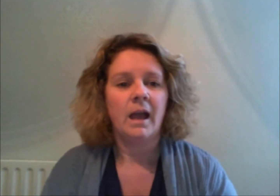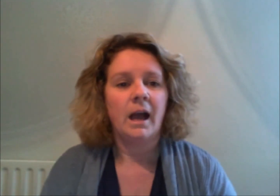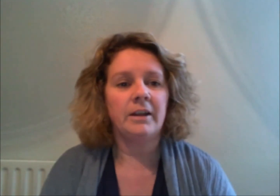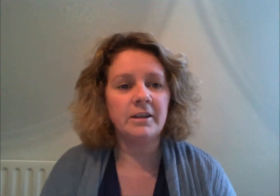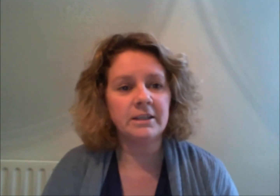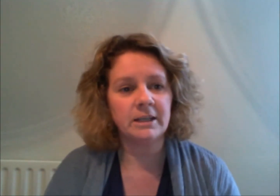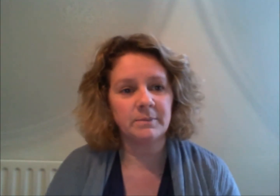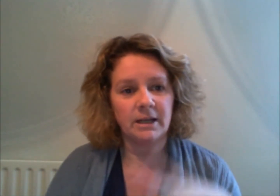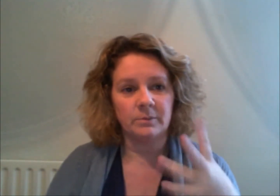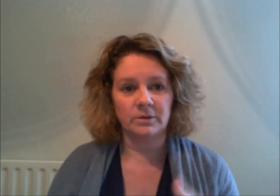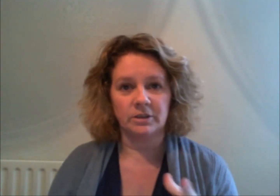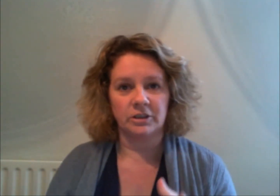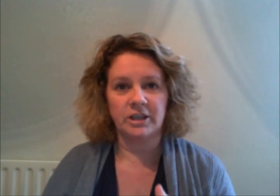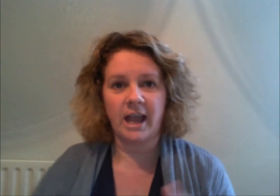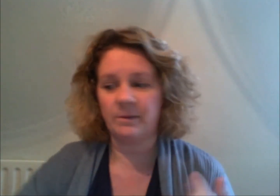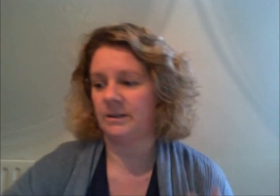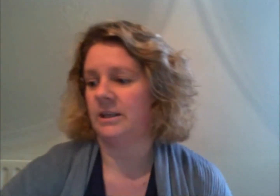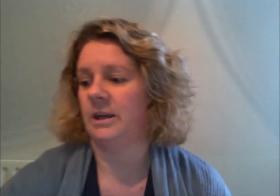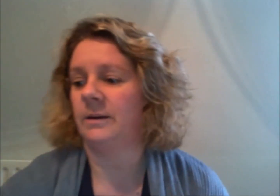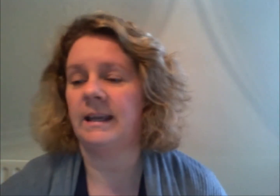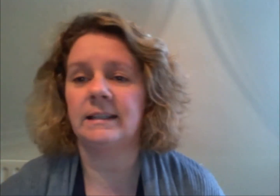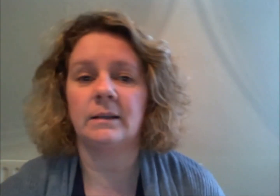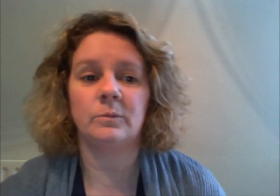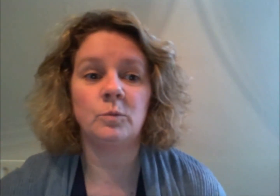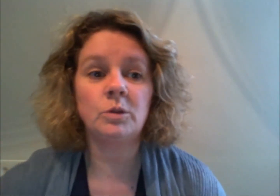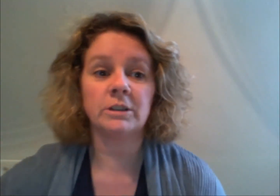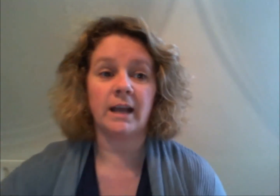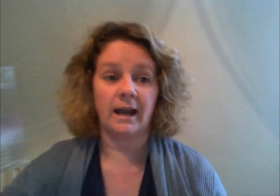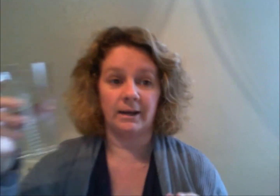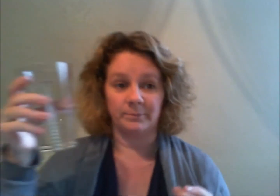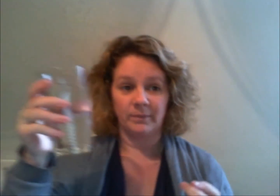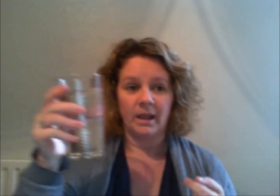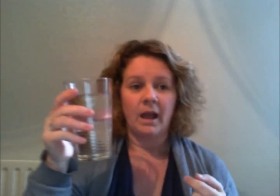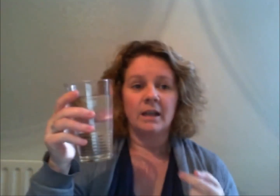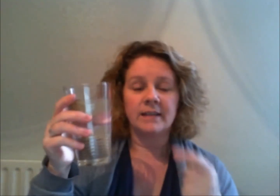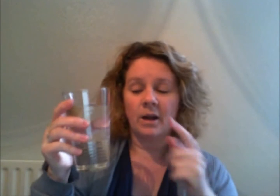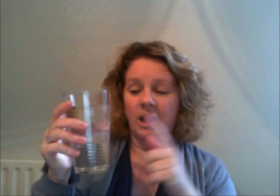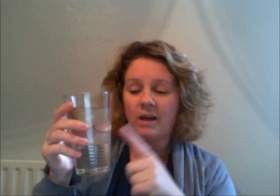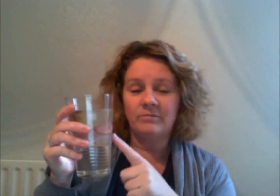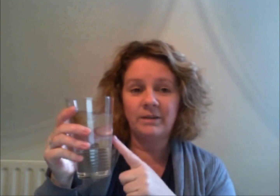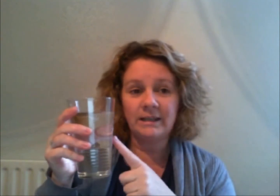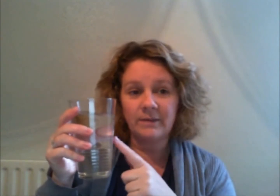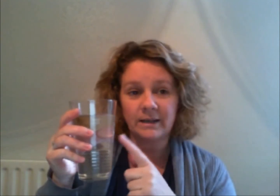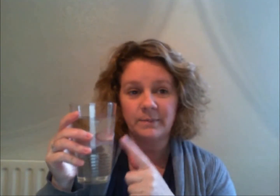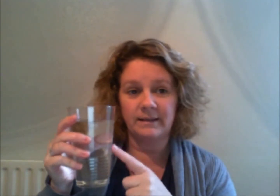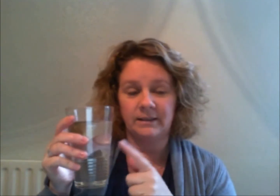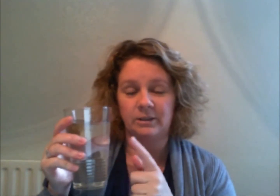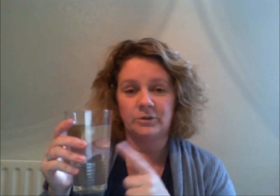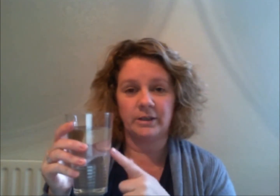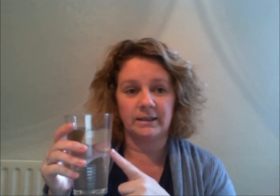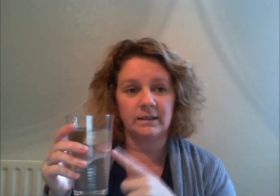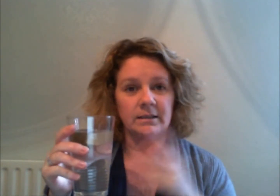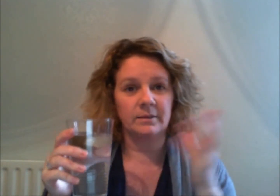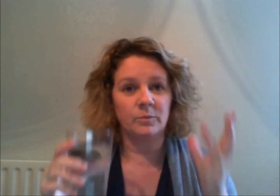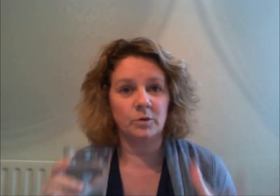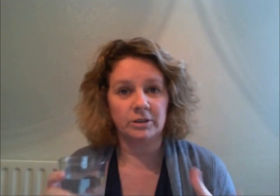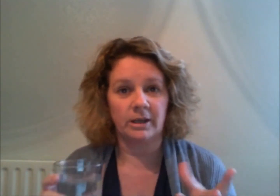another tip that I want to share with you is water so I really recommend that you drink some water